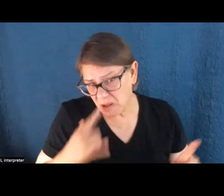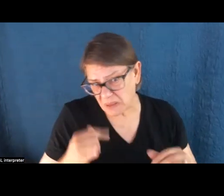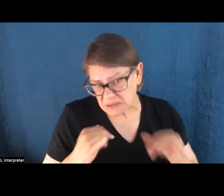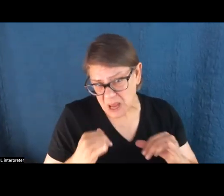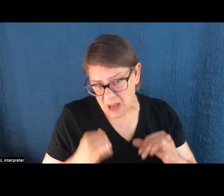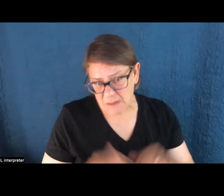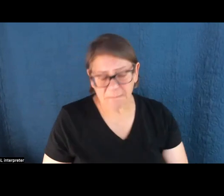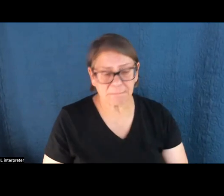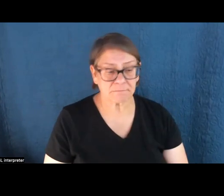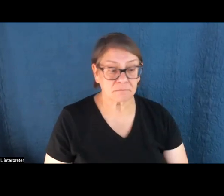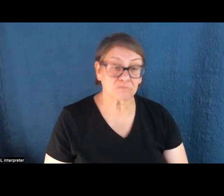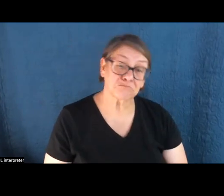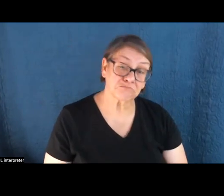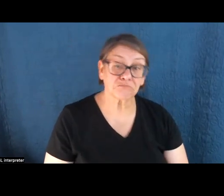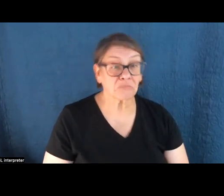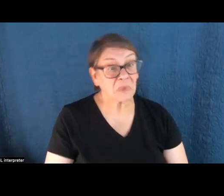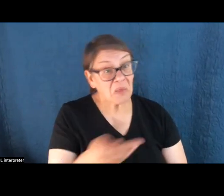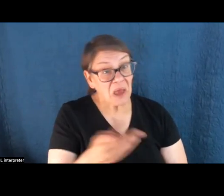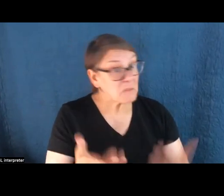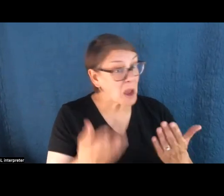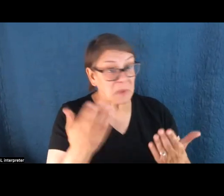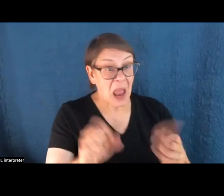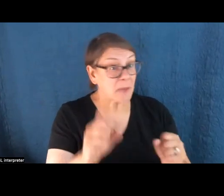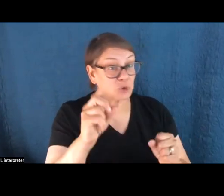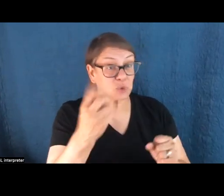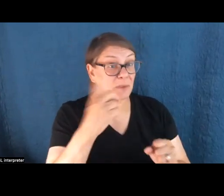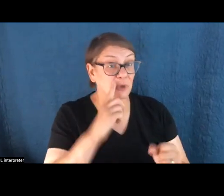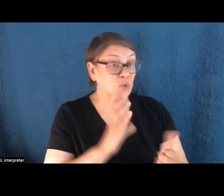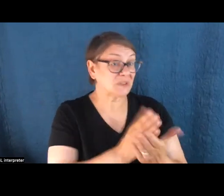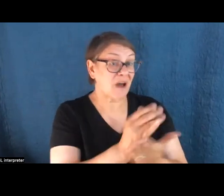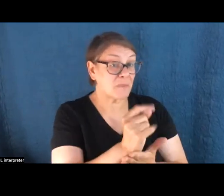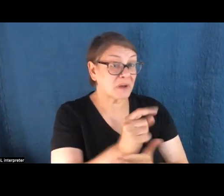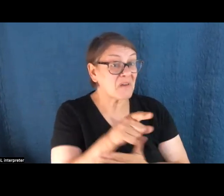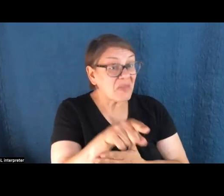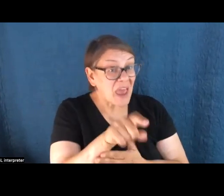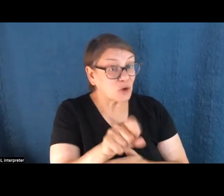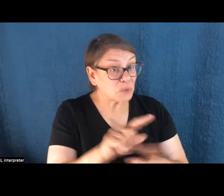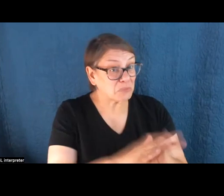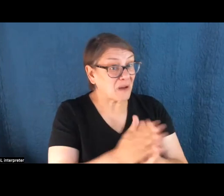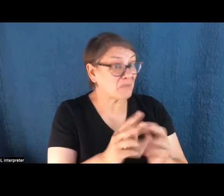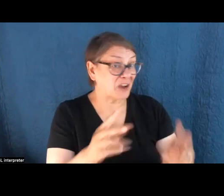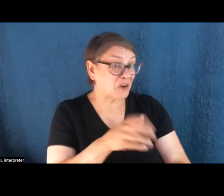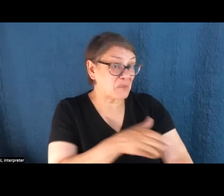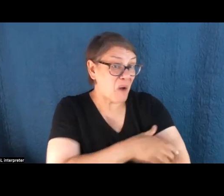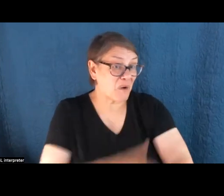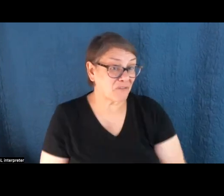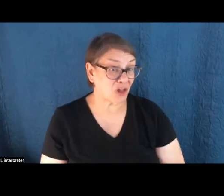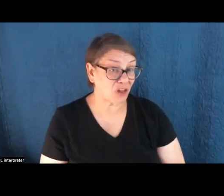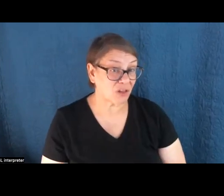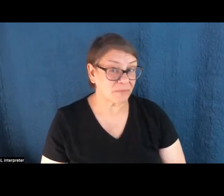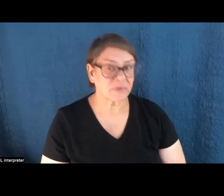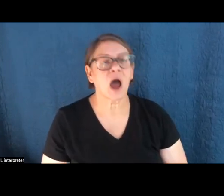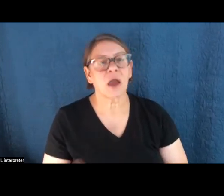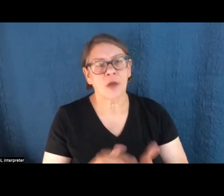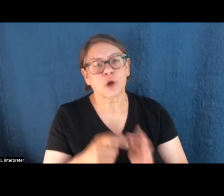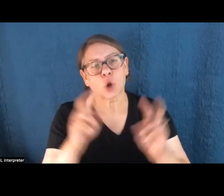they might be able to do something to stop all this renewable energy. They could end up being quite powerful. To quote again, here's what I wrote in the